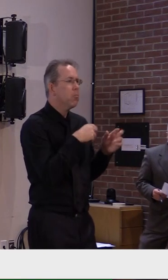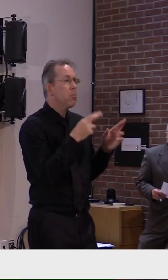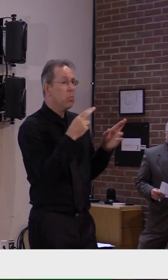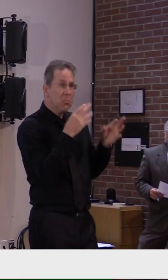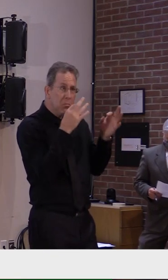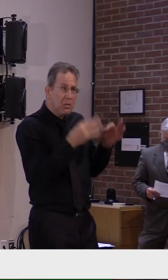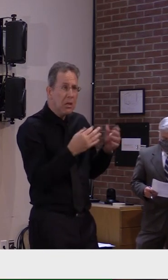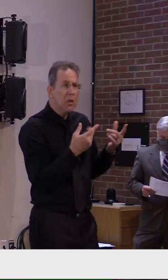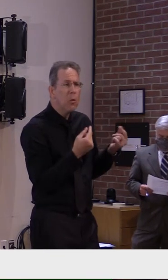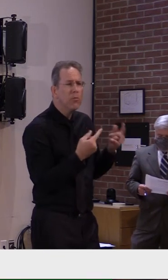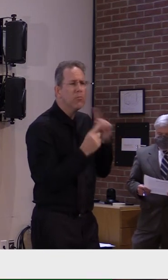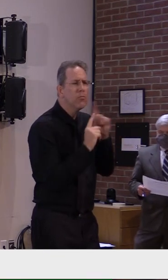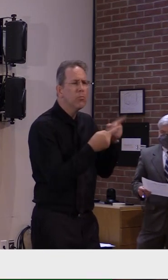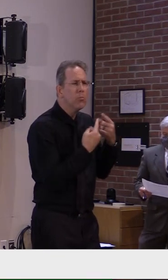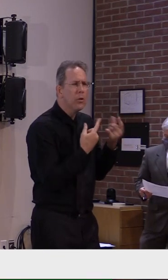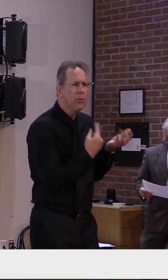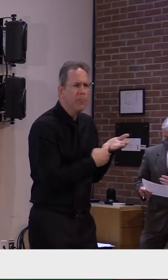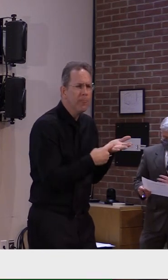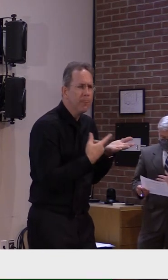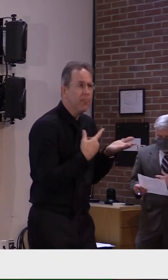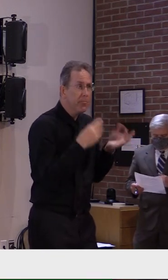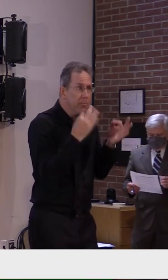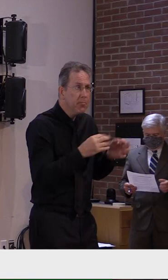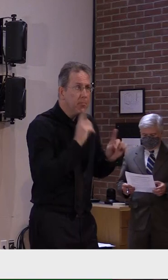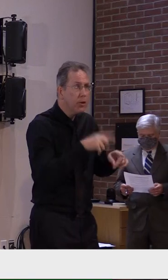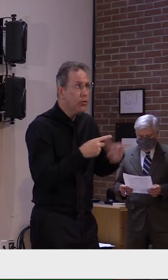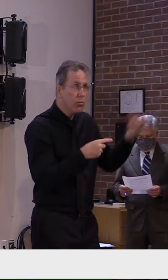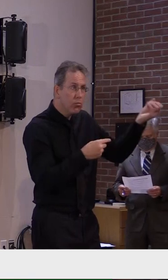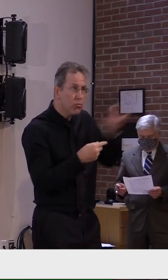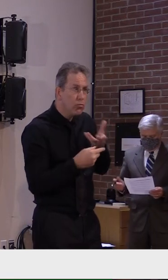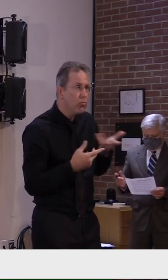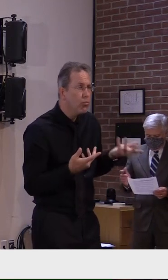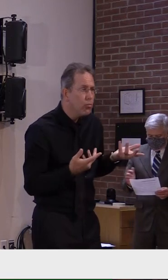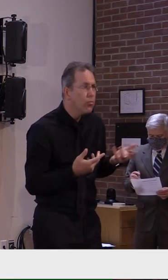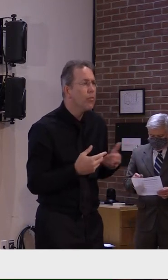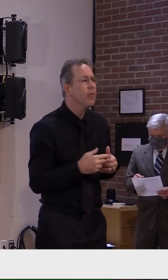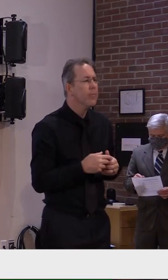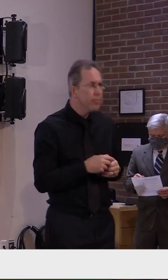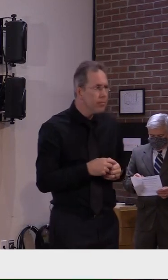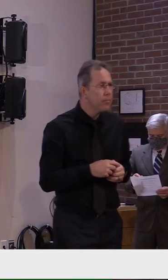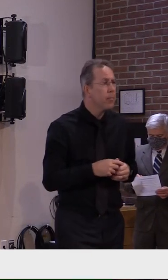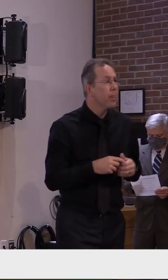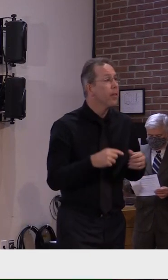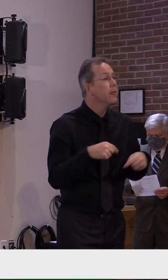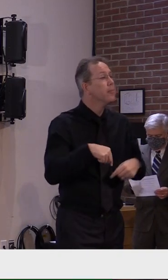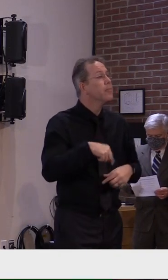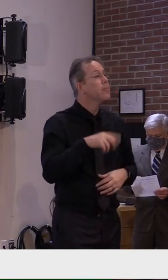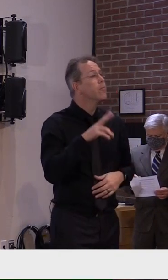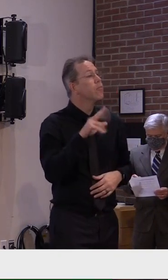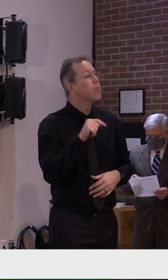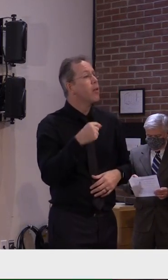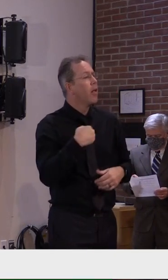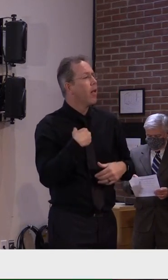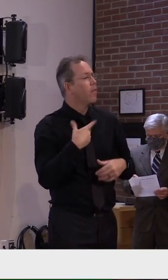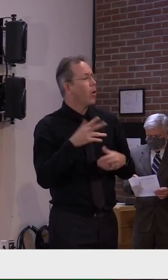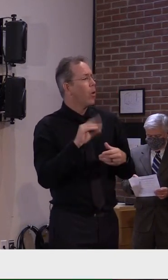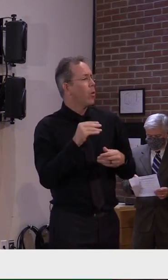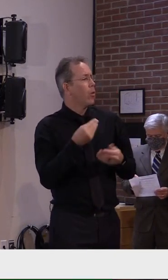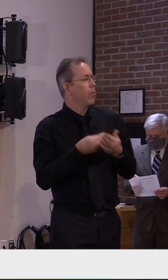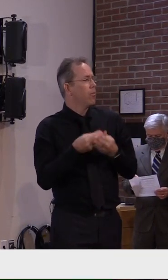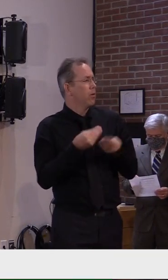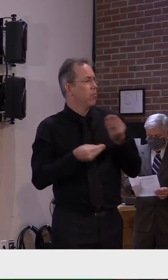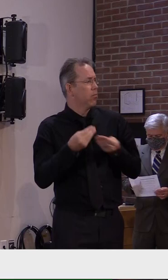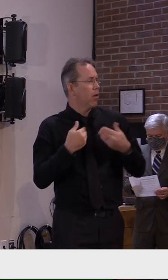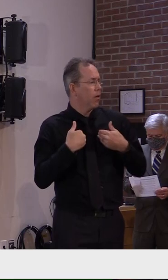So, again, we have our own budget that has been supported. We're